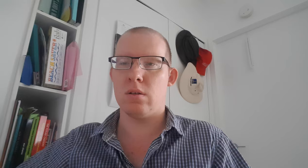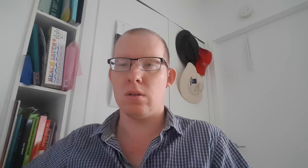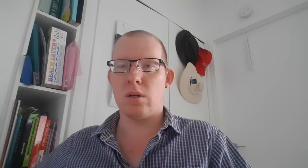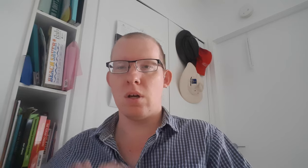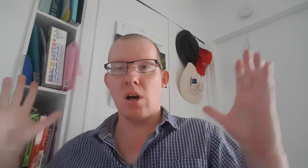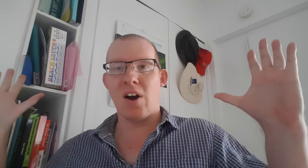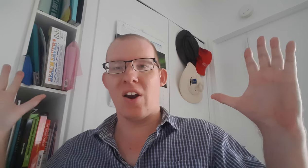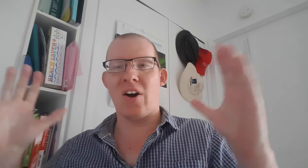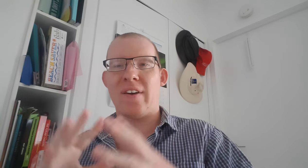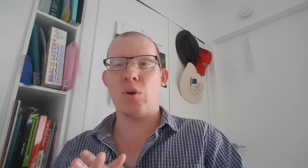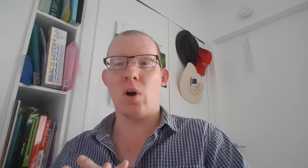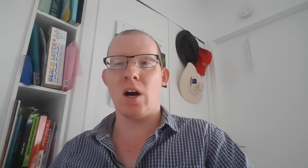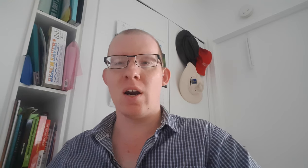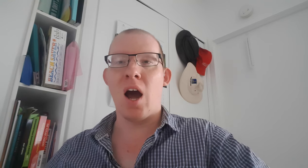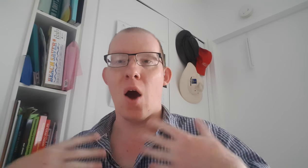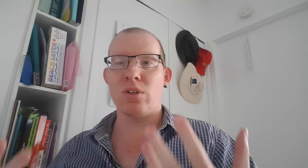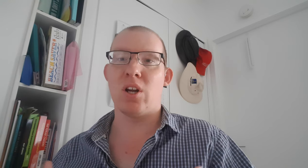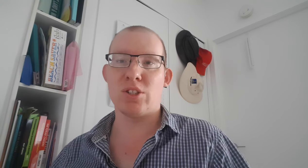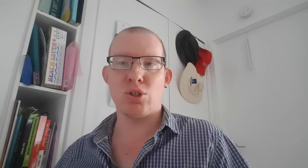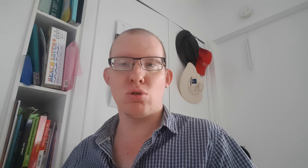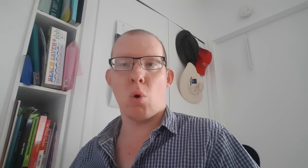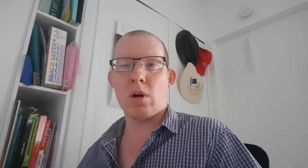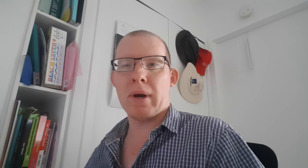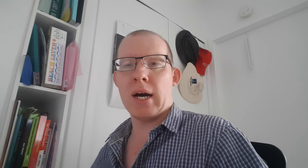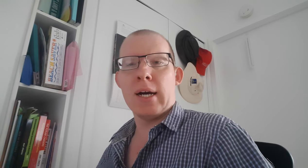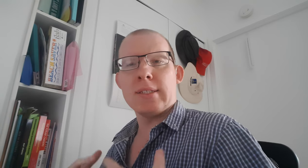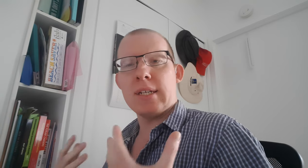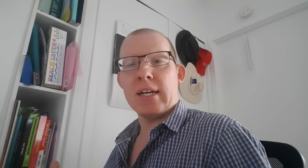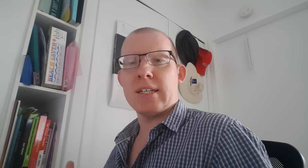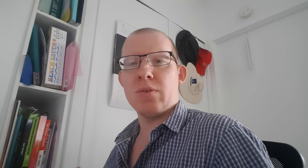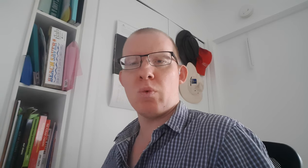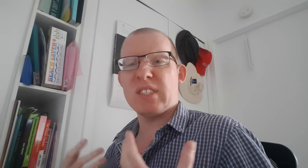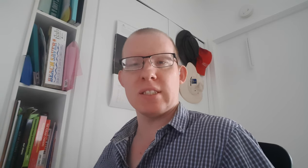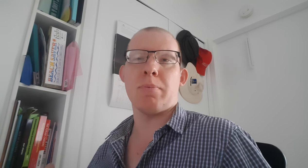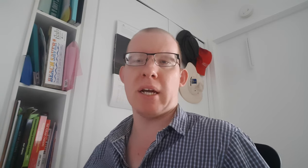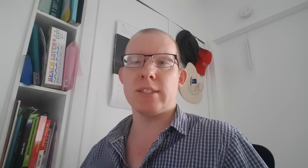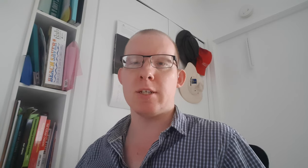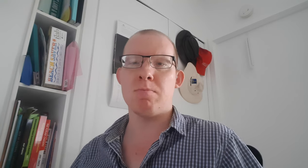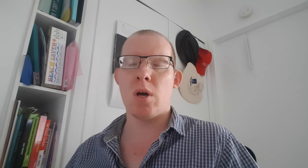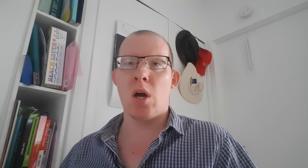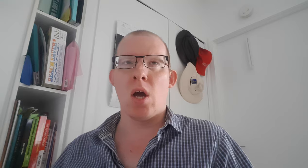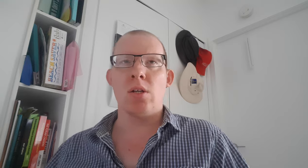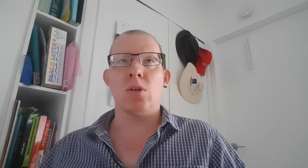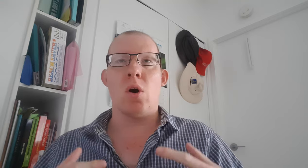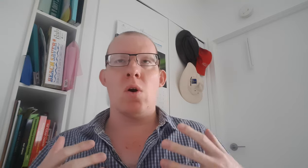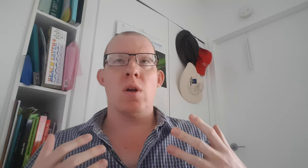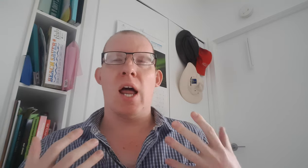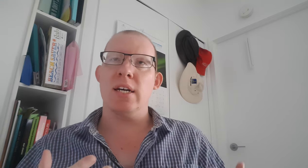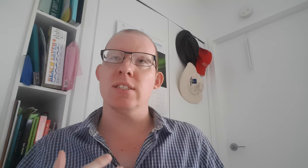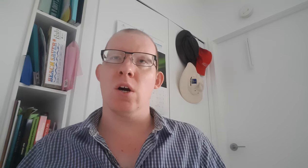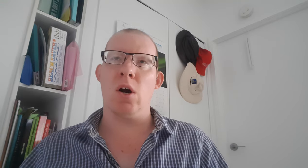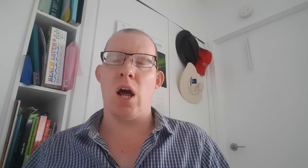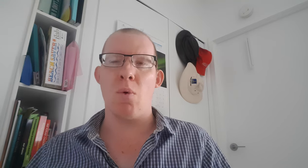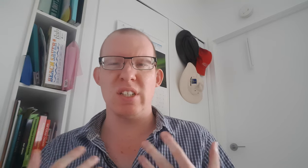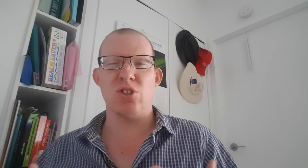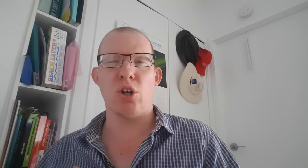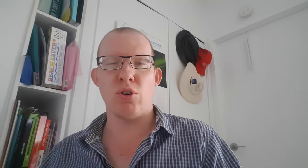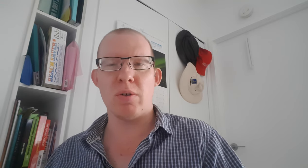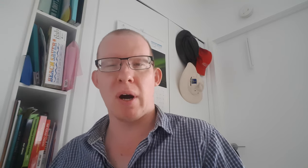Hello everyone. I would like you to talk about dating with disability. So last night I wanted to show you my